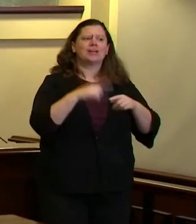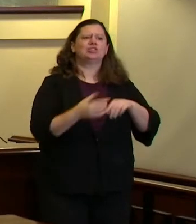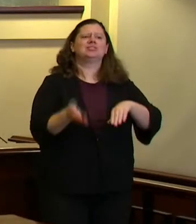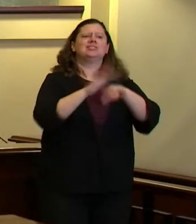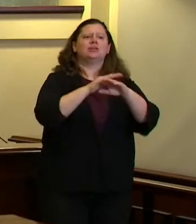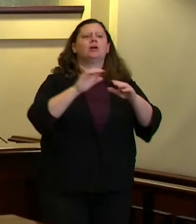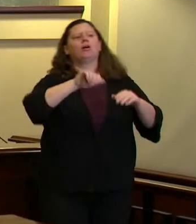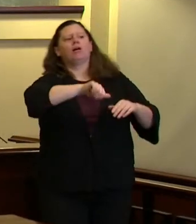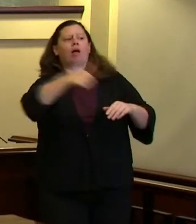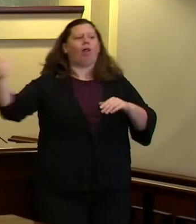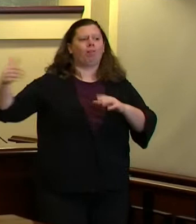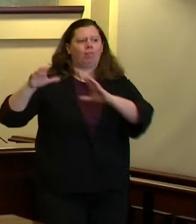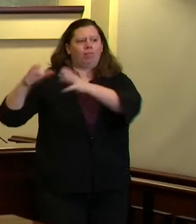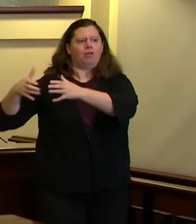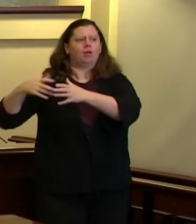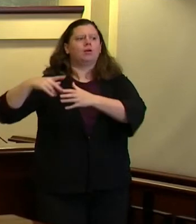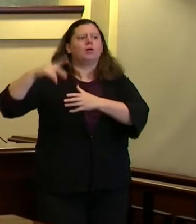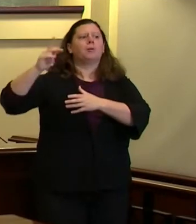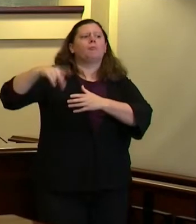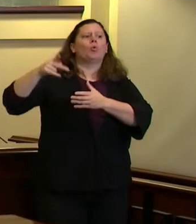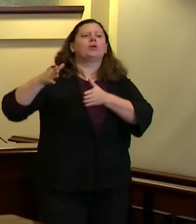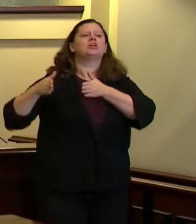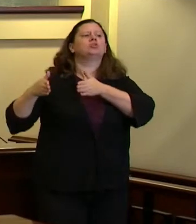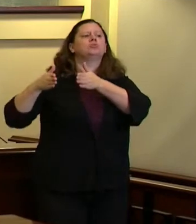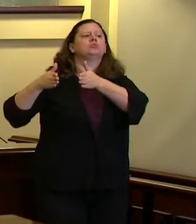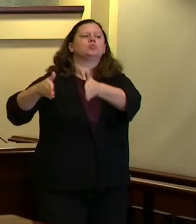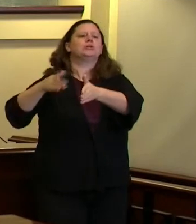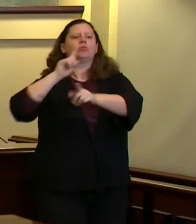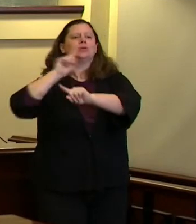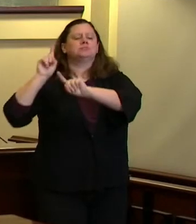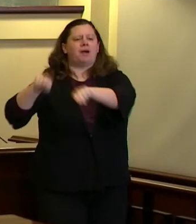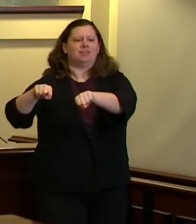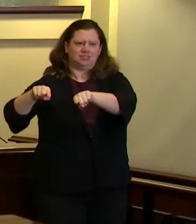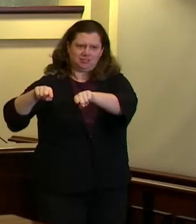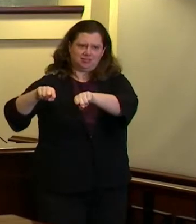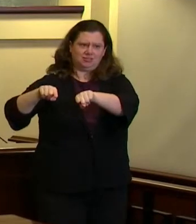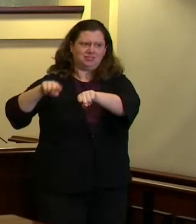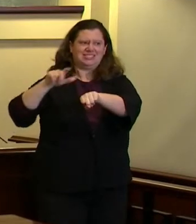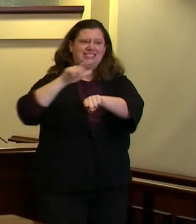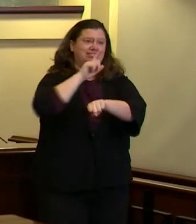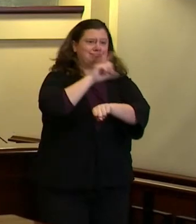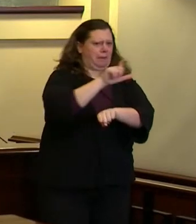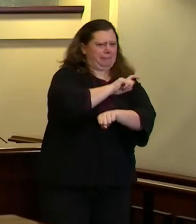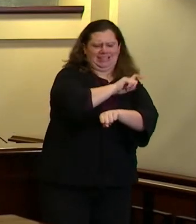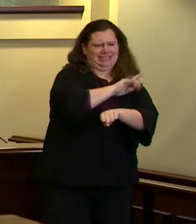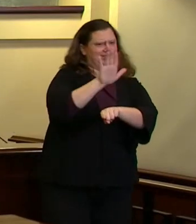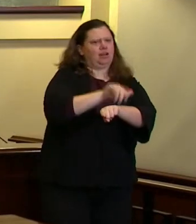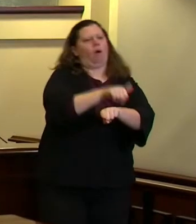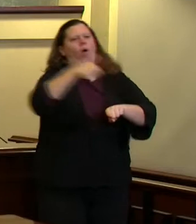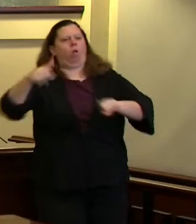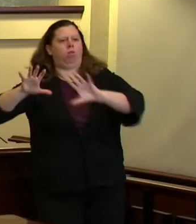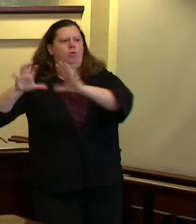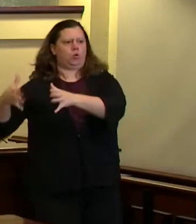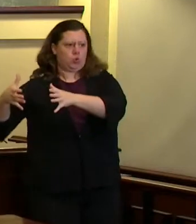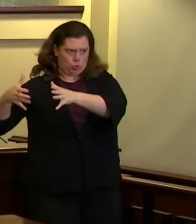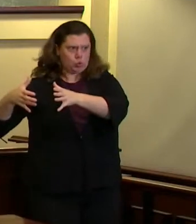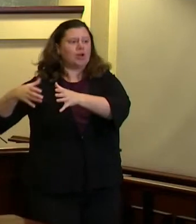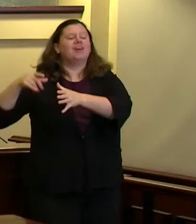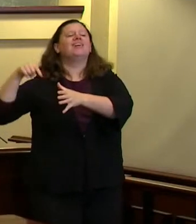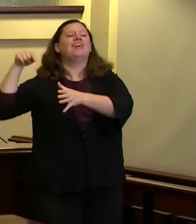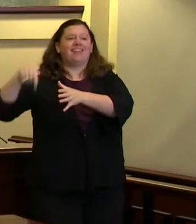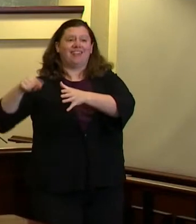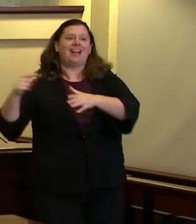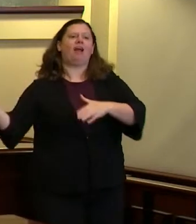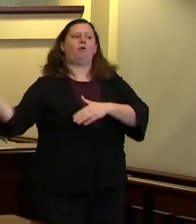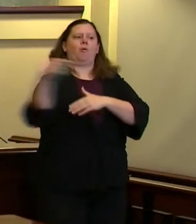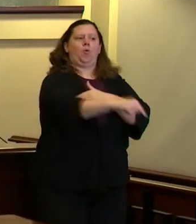response that would send an EMT and a mental health worker into the community to do a non-police intervention when there's somebody in